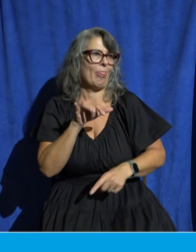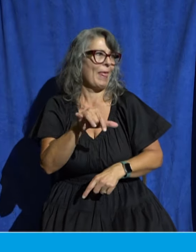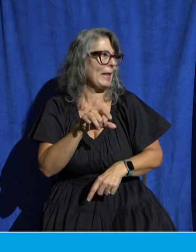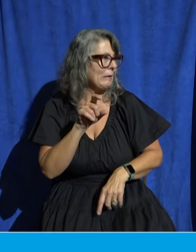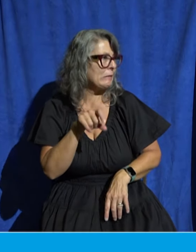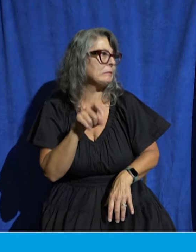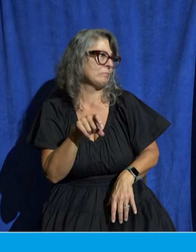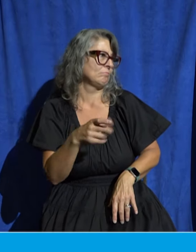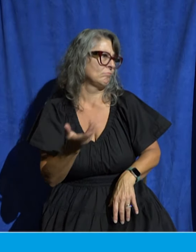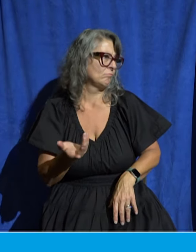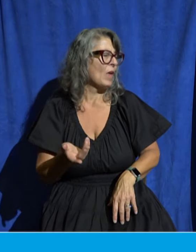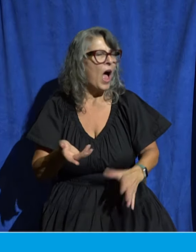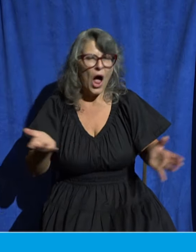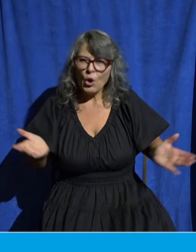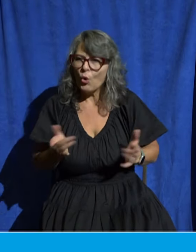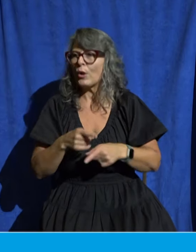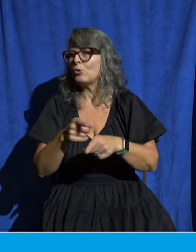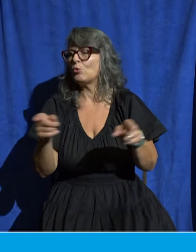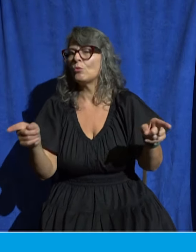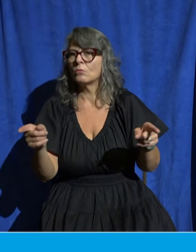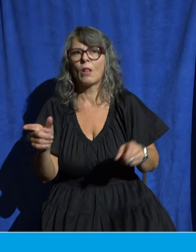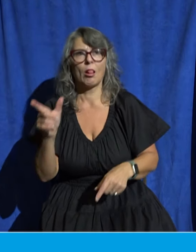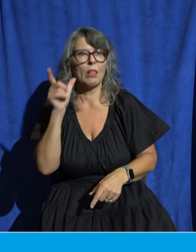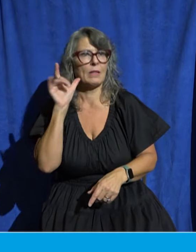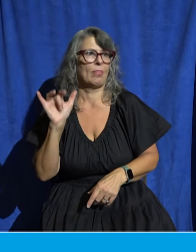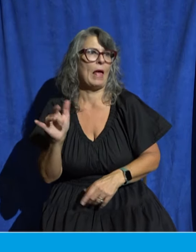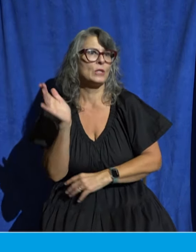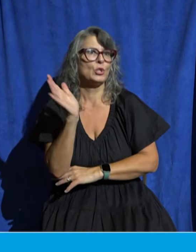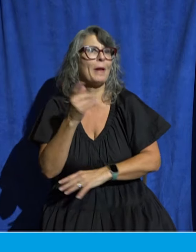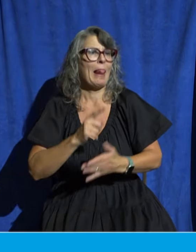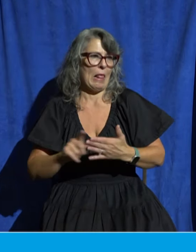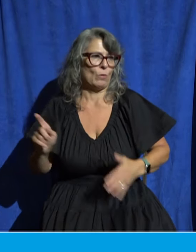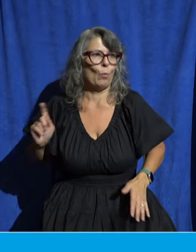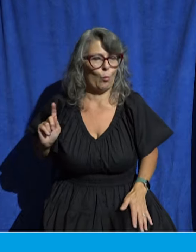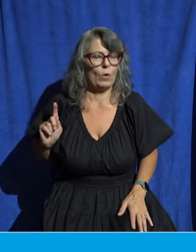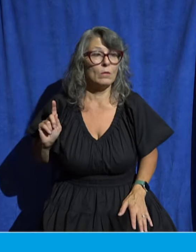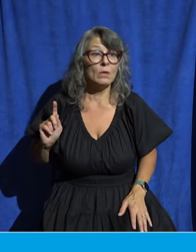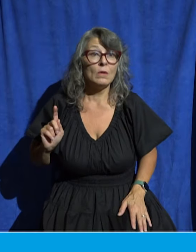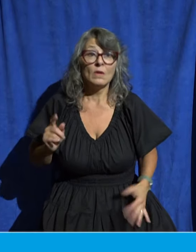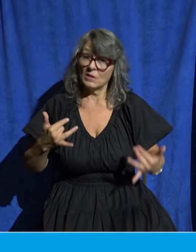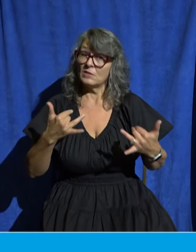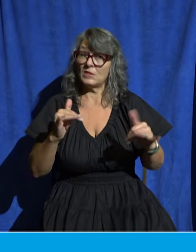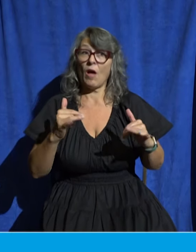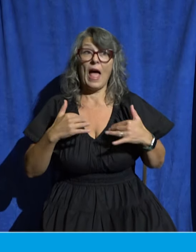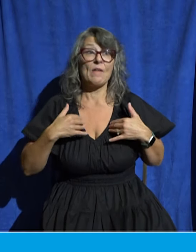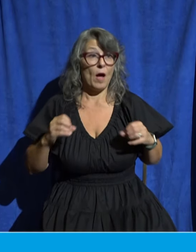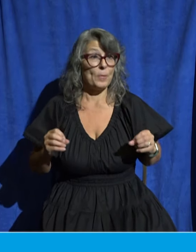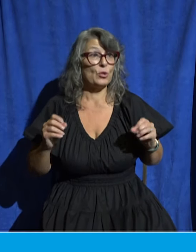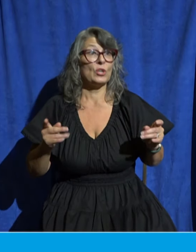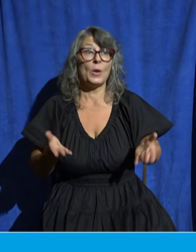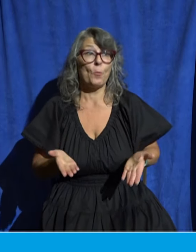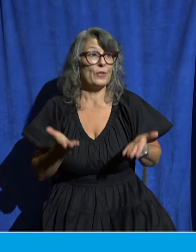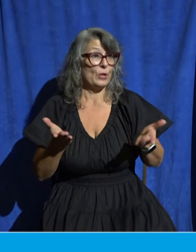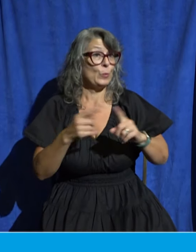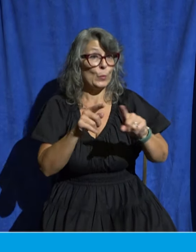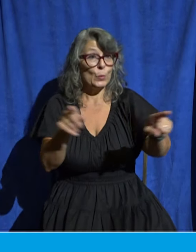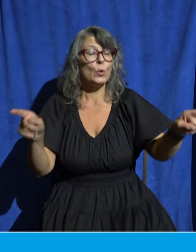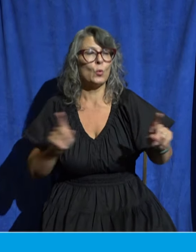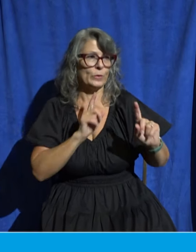give that a listen and also let you know that there is still time to respond to that need. You can head over to mcclainbible.org slash